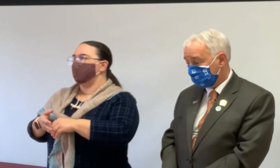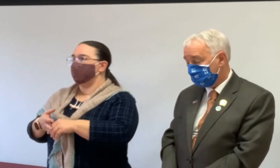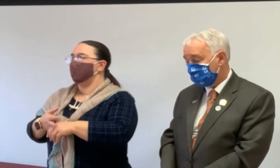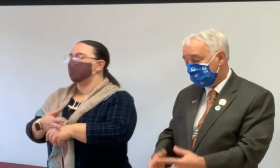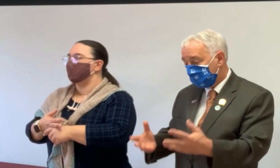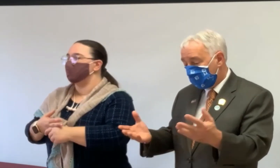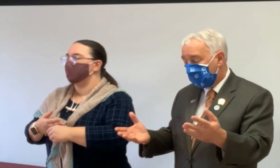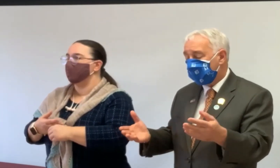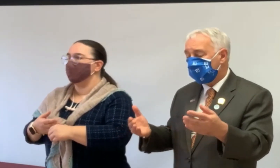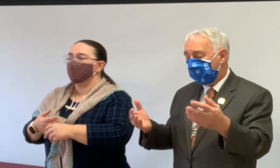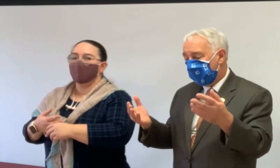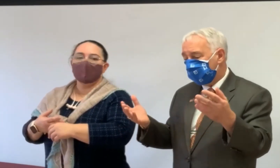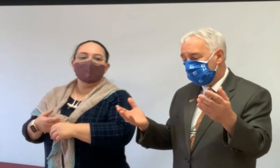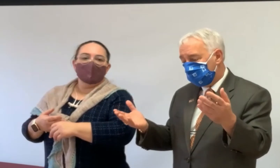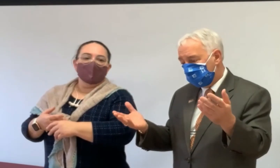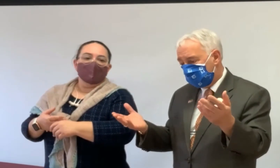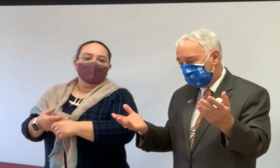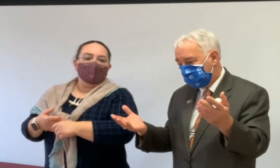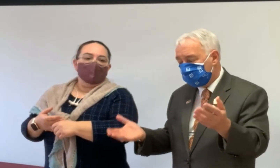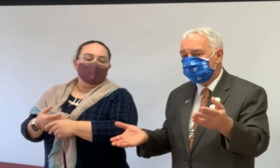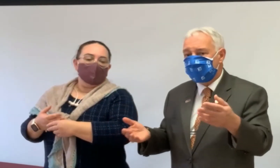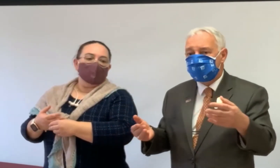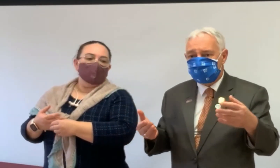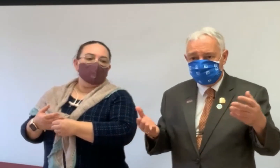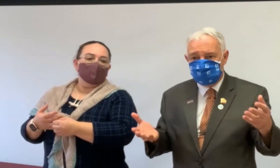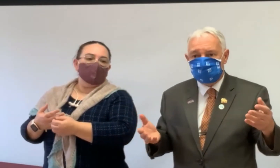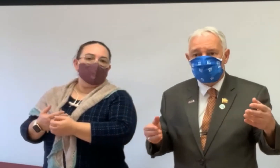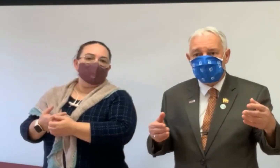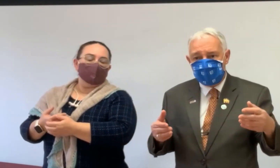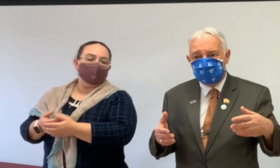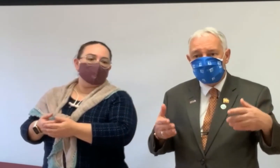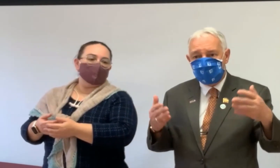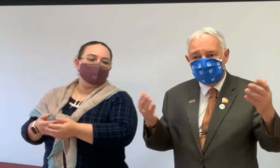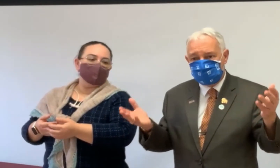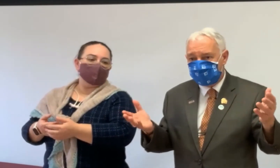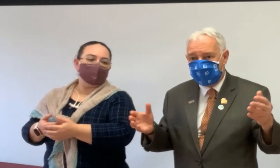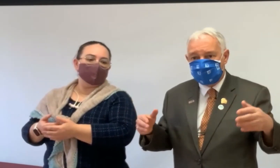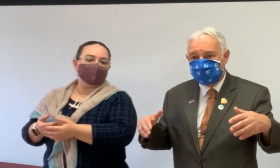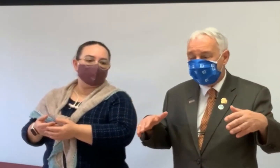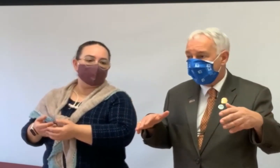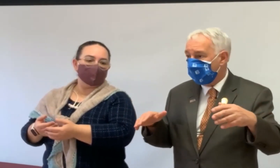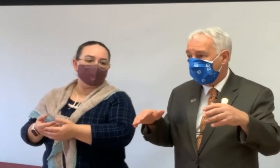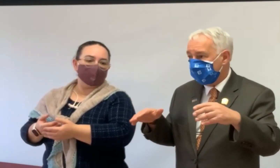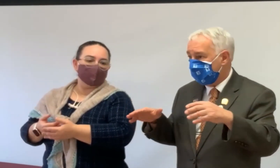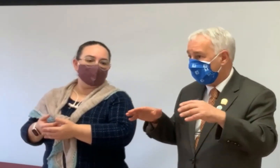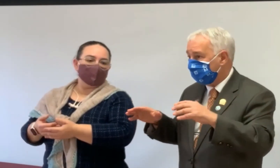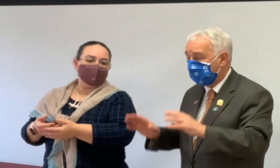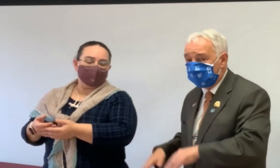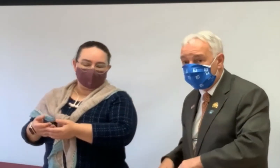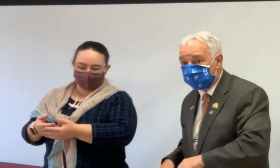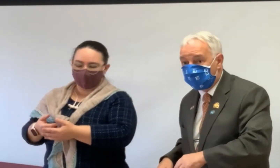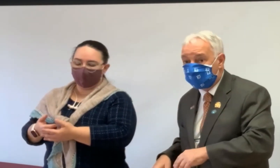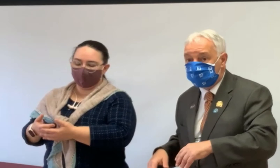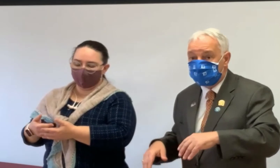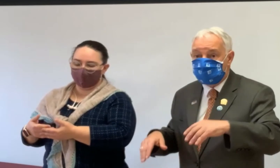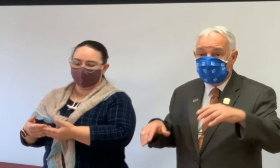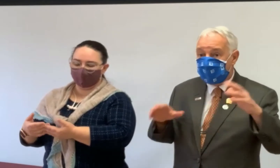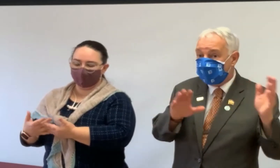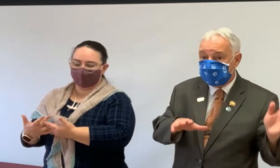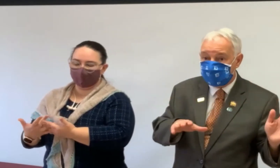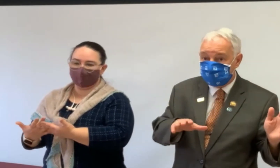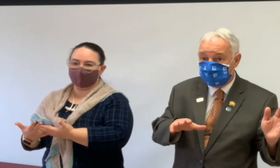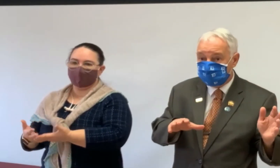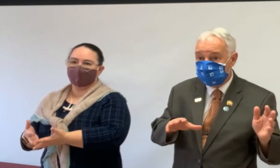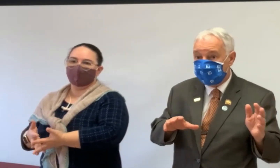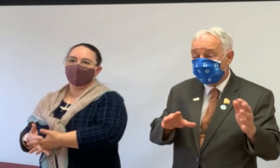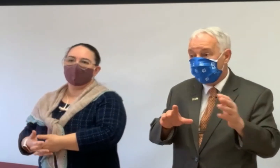property and other assets. And, and there are two legal instruments that everybody should have, whether they're 30 years old or